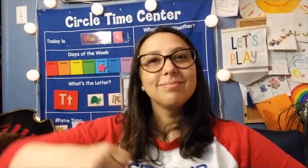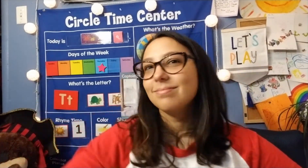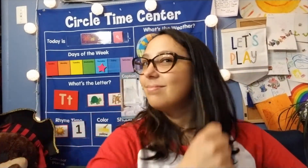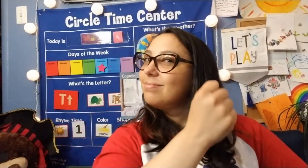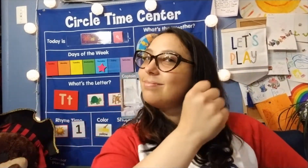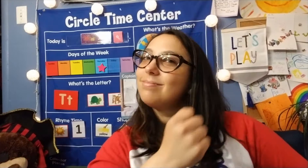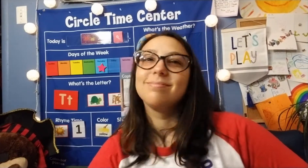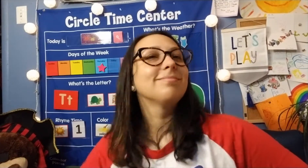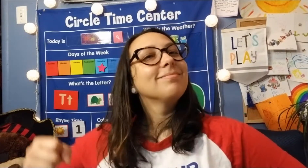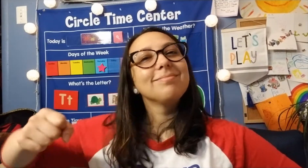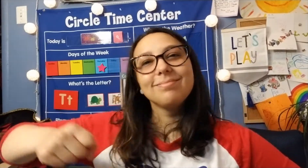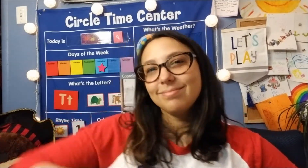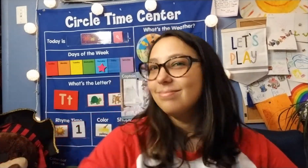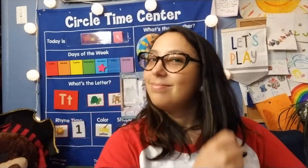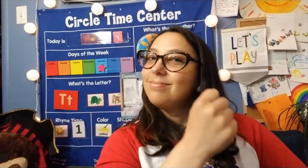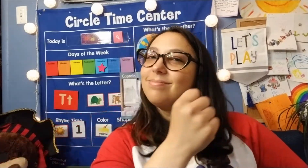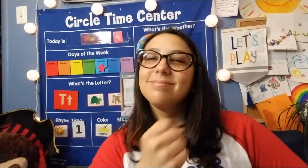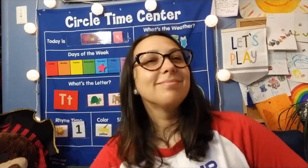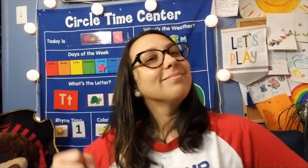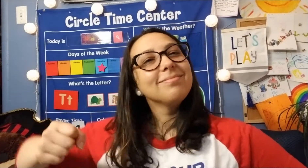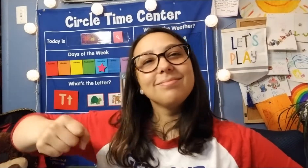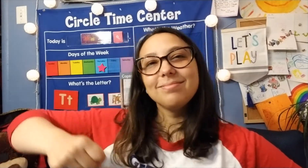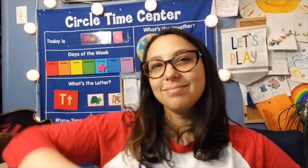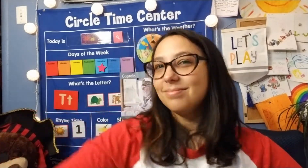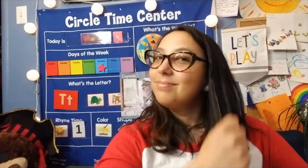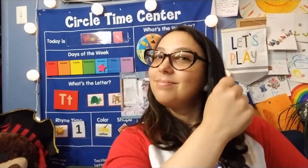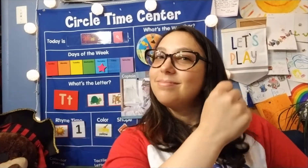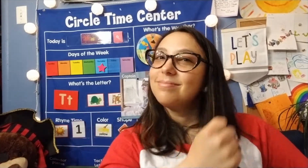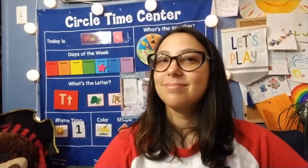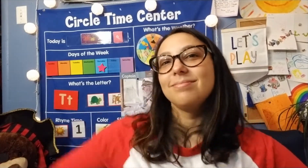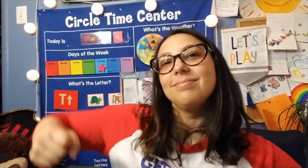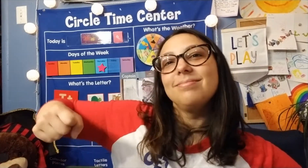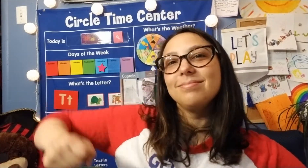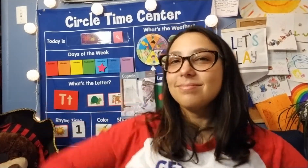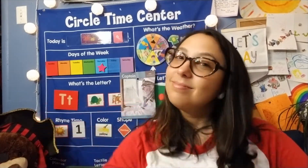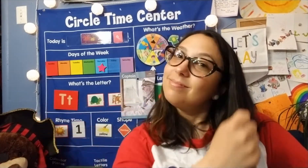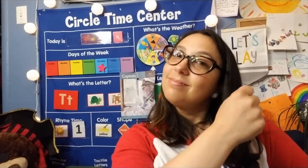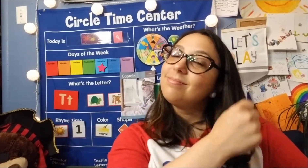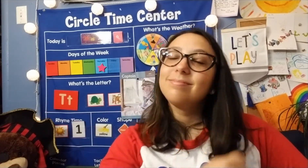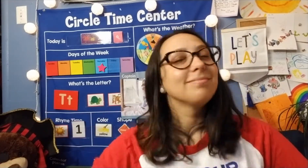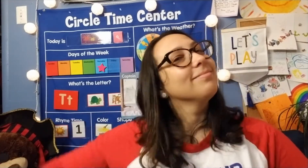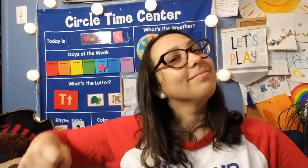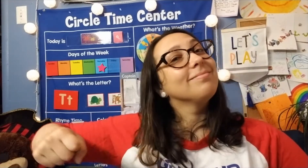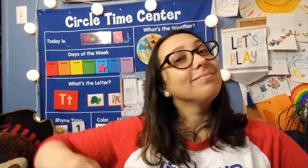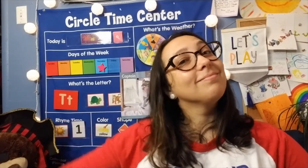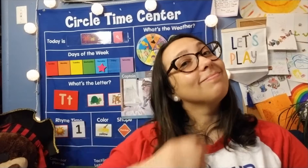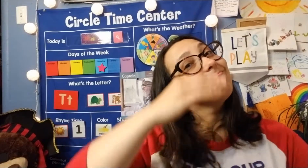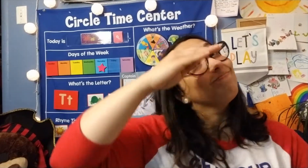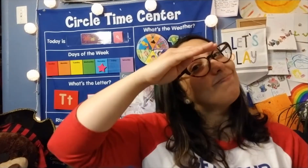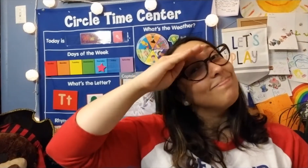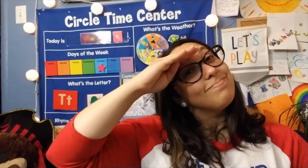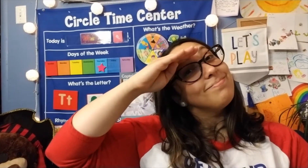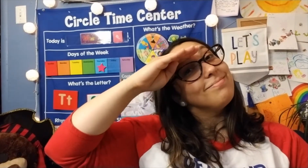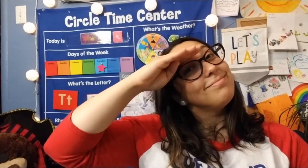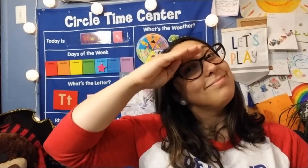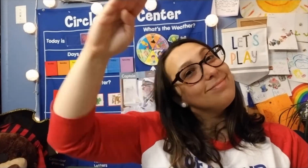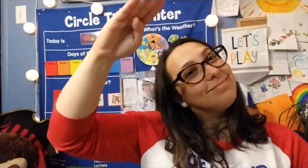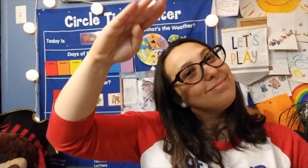we'll have a great trip. I'm the captain of the ship. Do what I say and we'll have a really great trip.